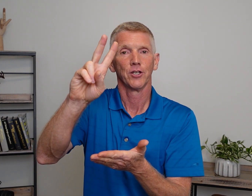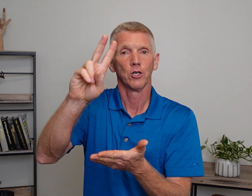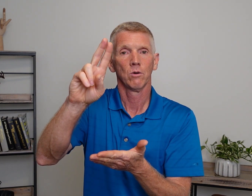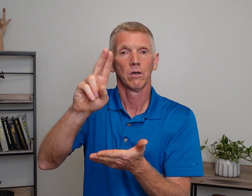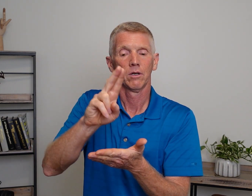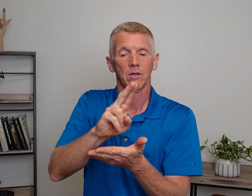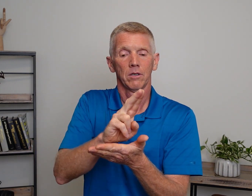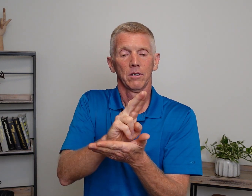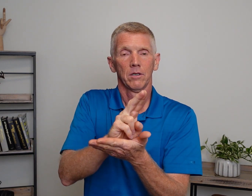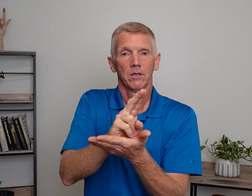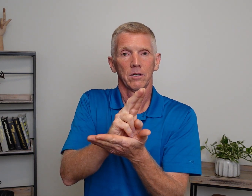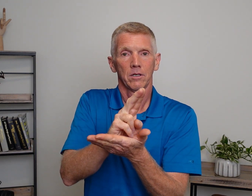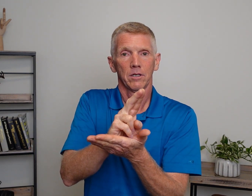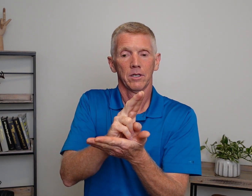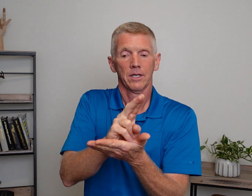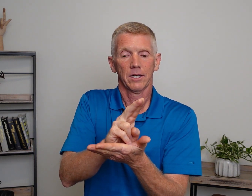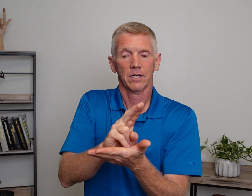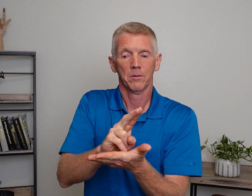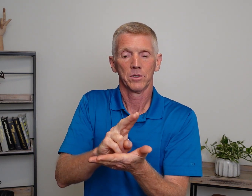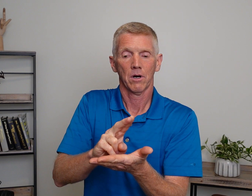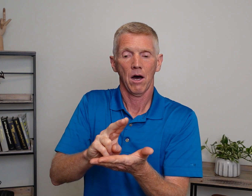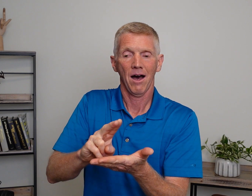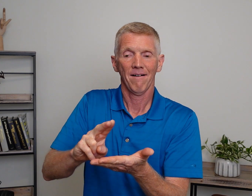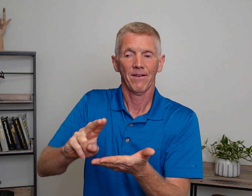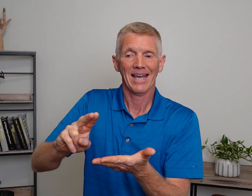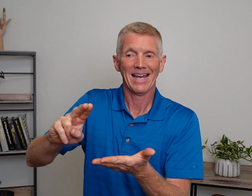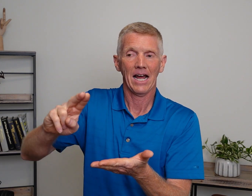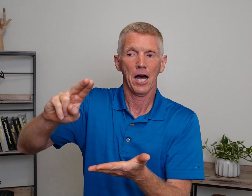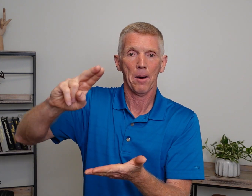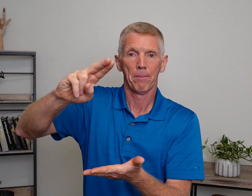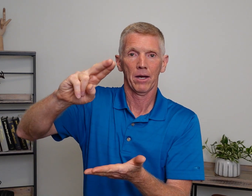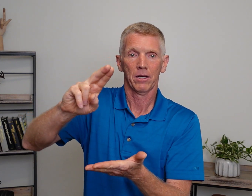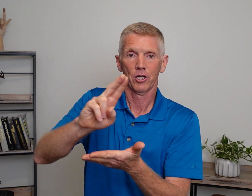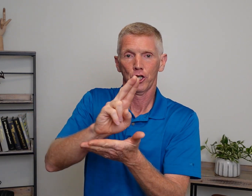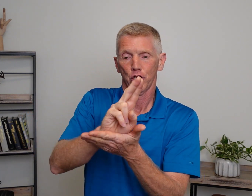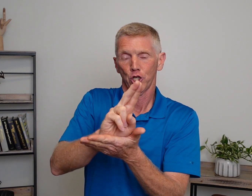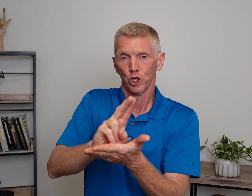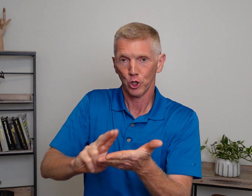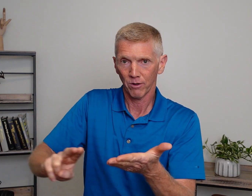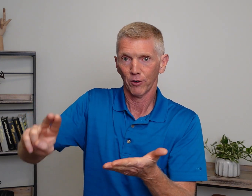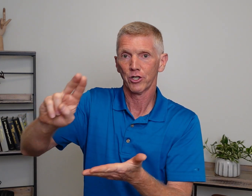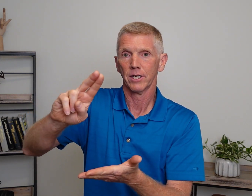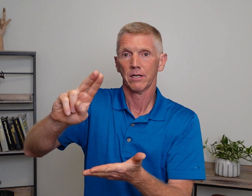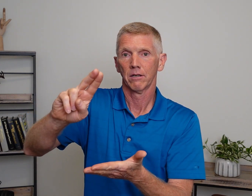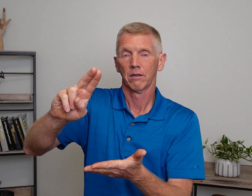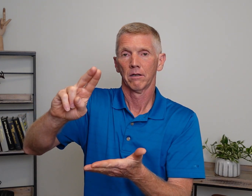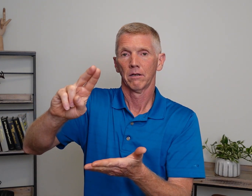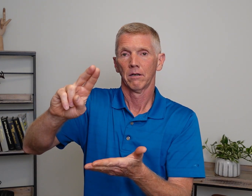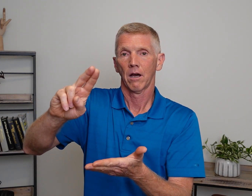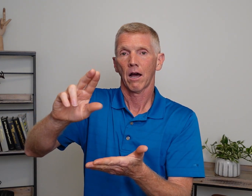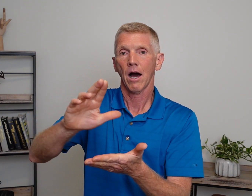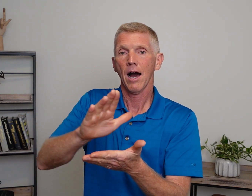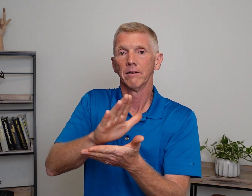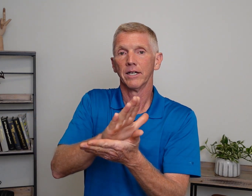the U? It comes off and up. University. College.